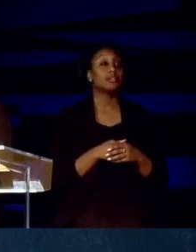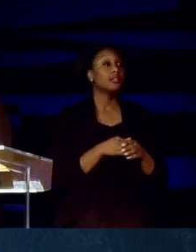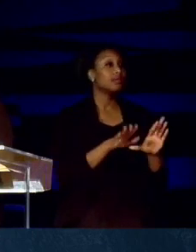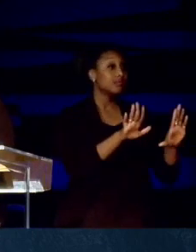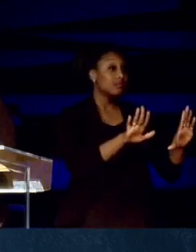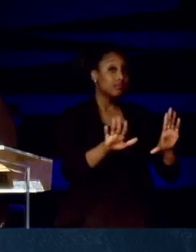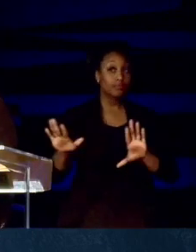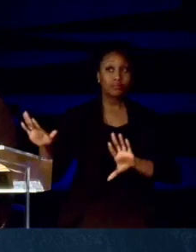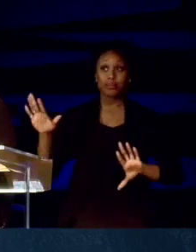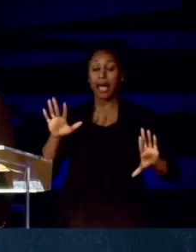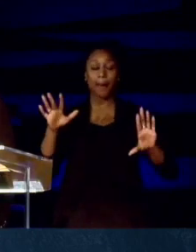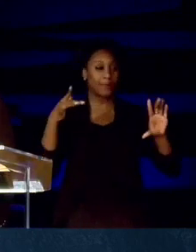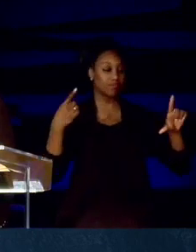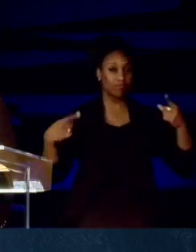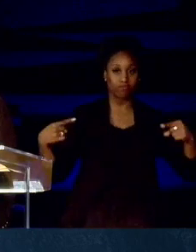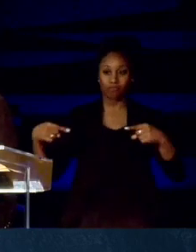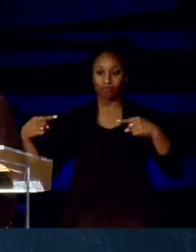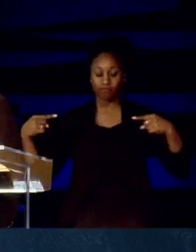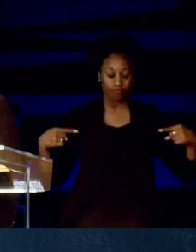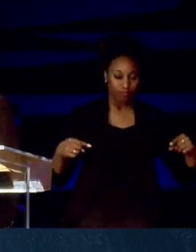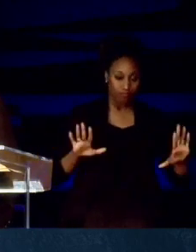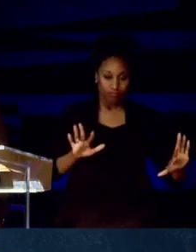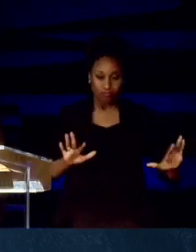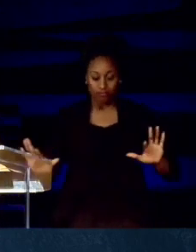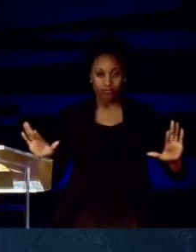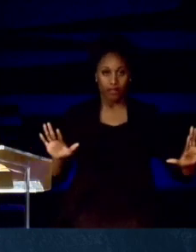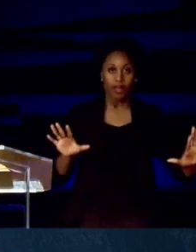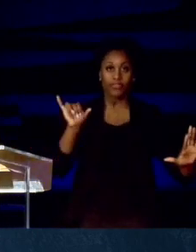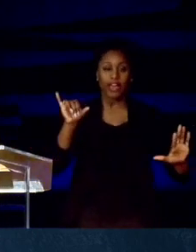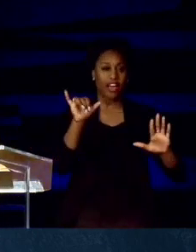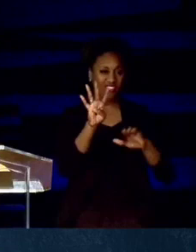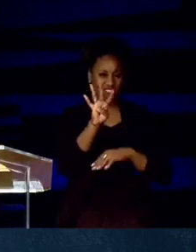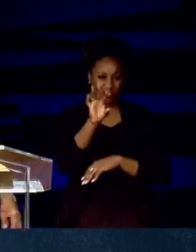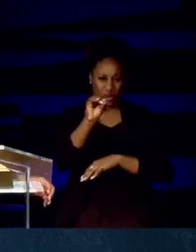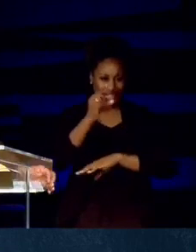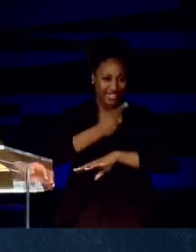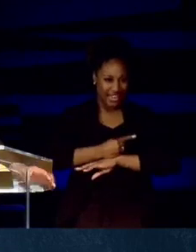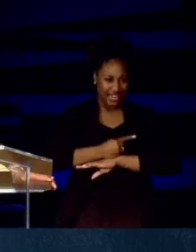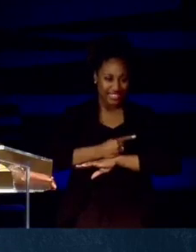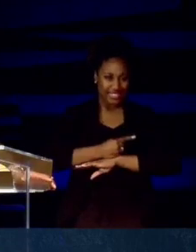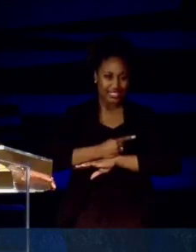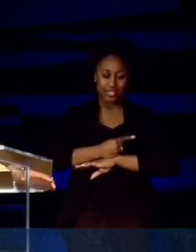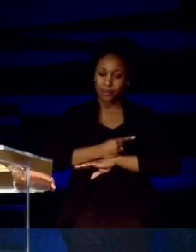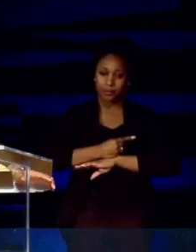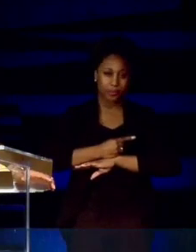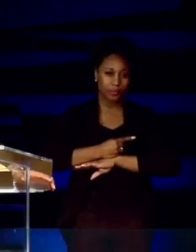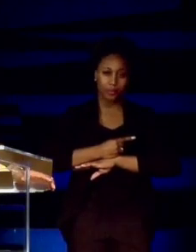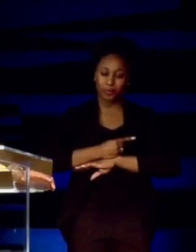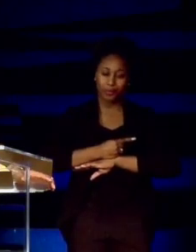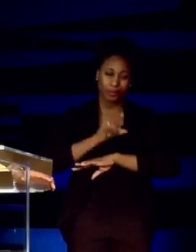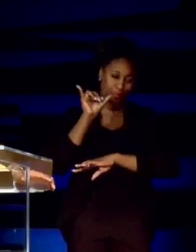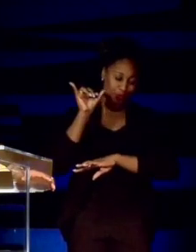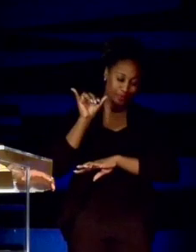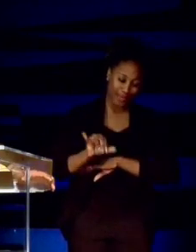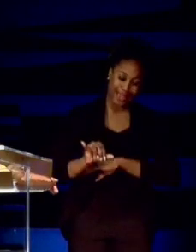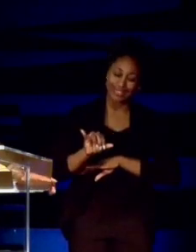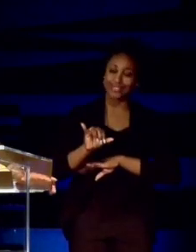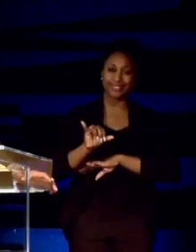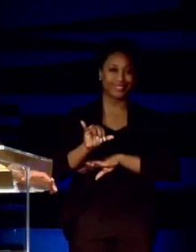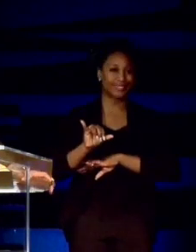voraciously that 40 days is one of the